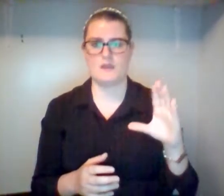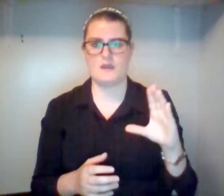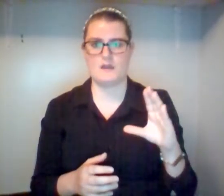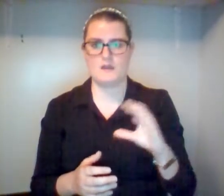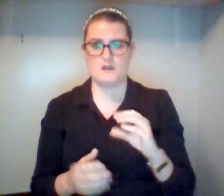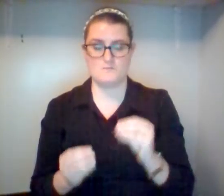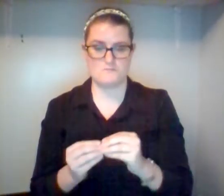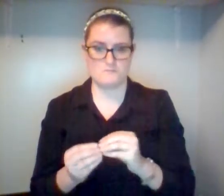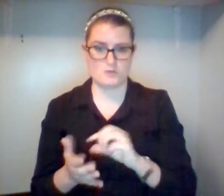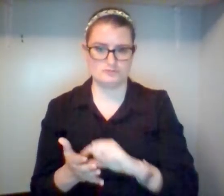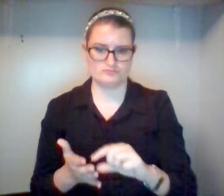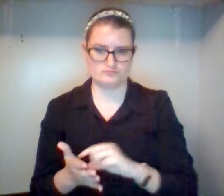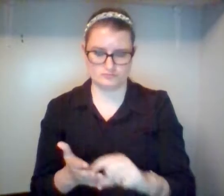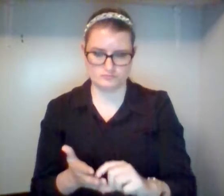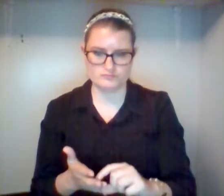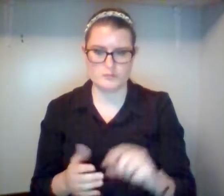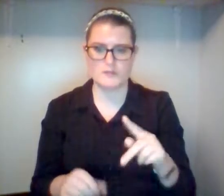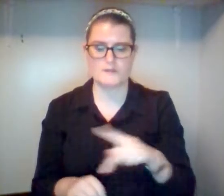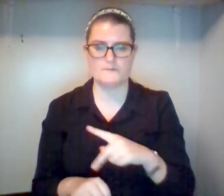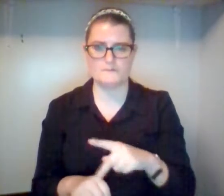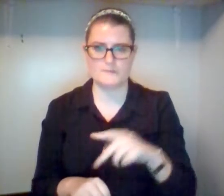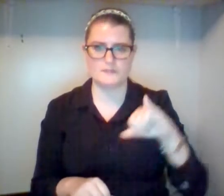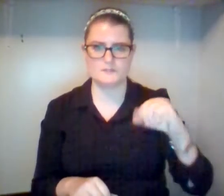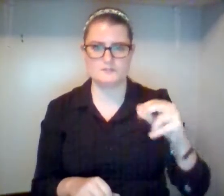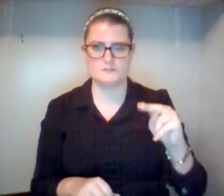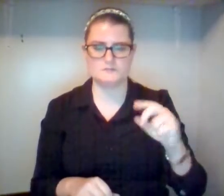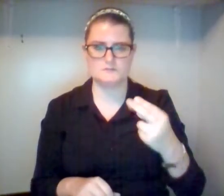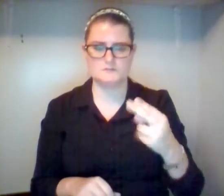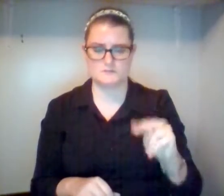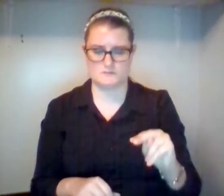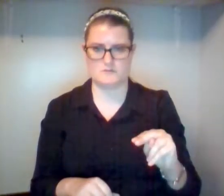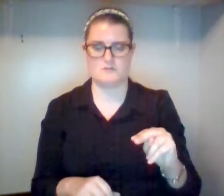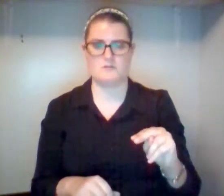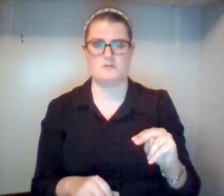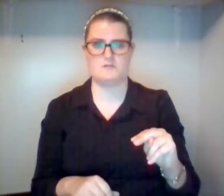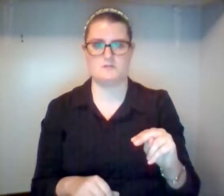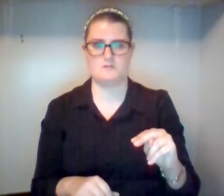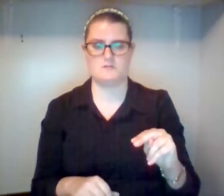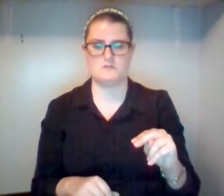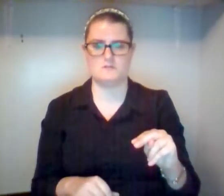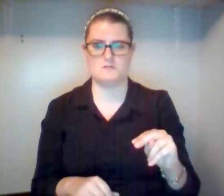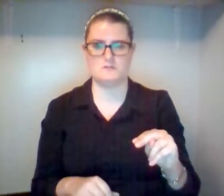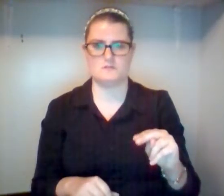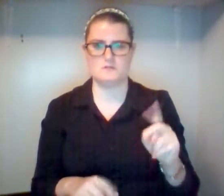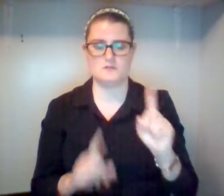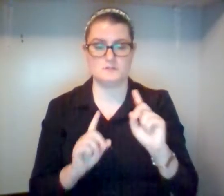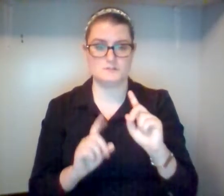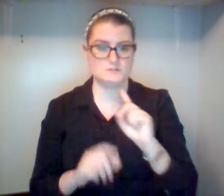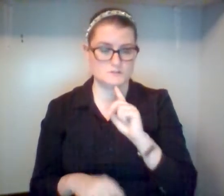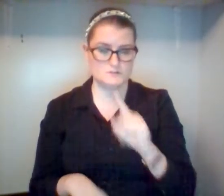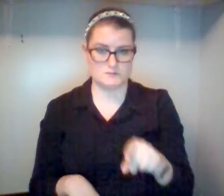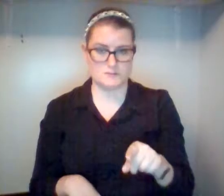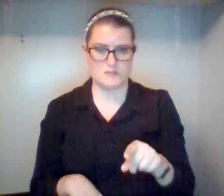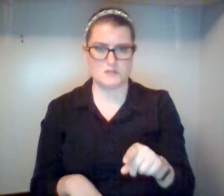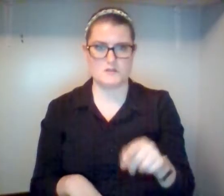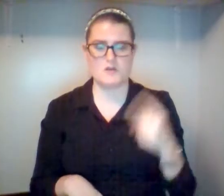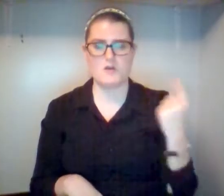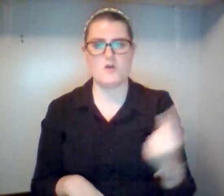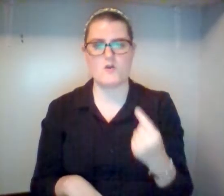But Peter and John answered them, Whether it is right in the sight of God to listen to you rather